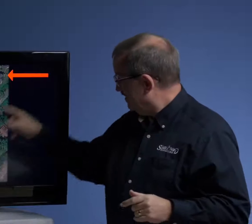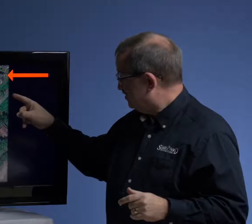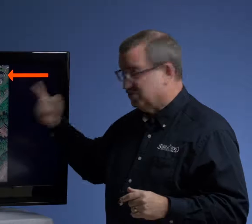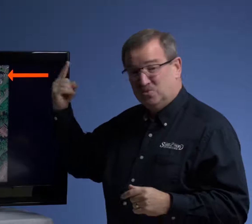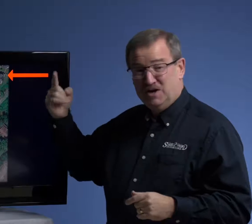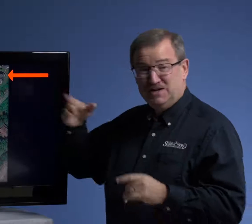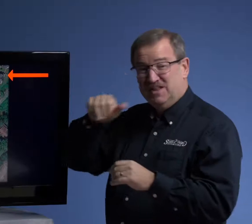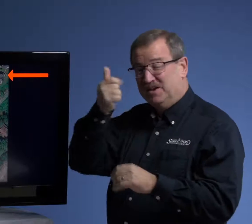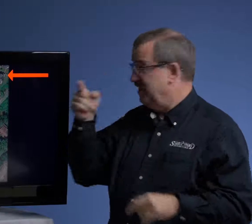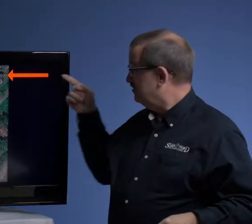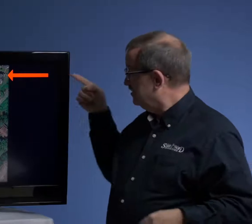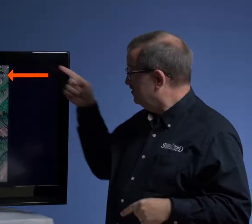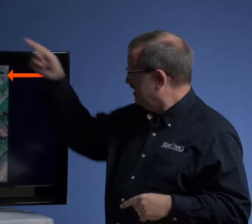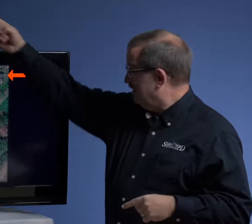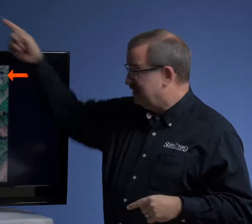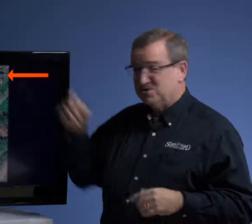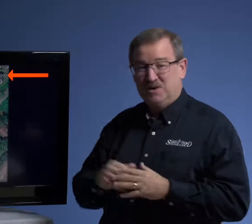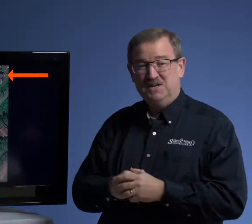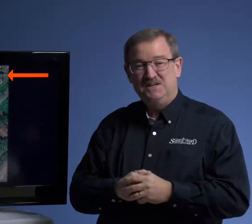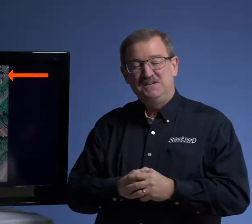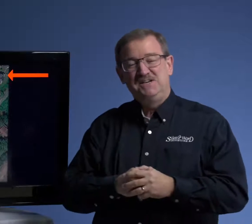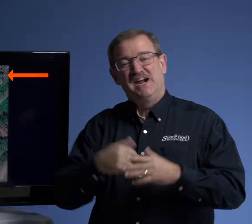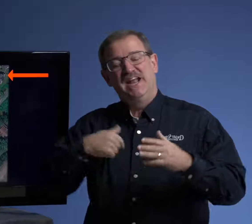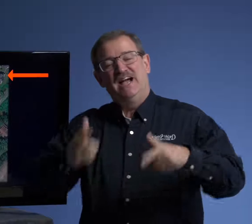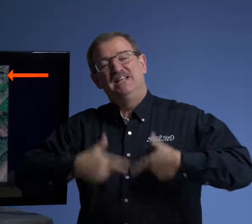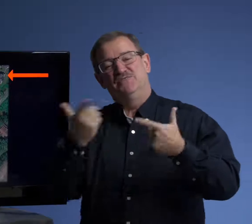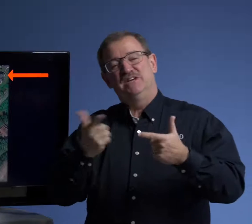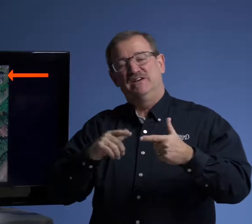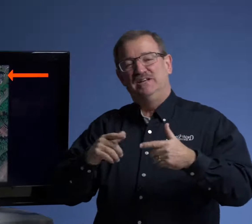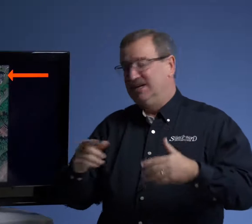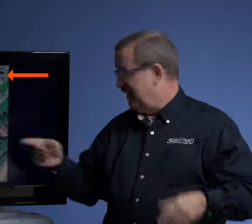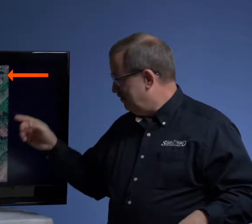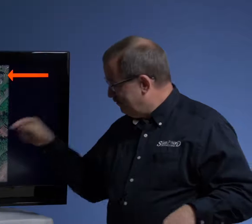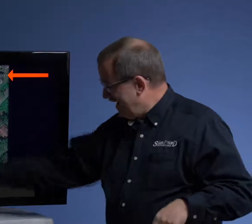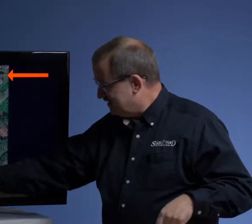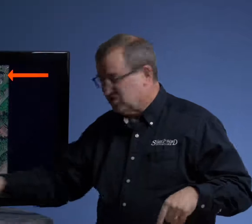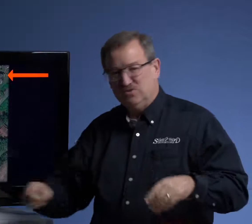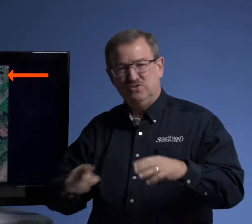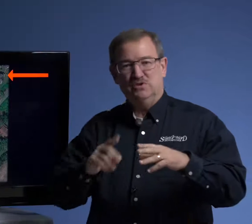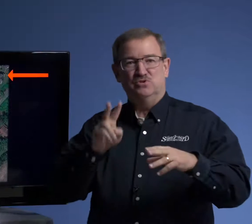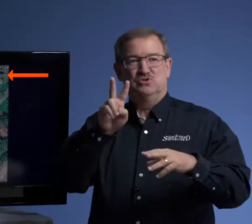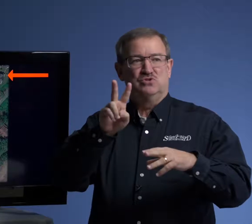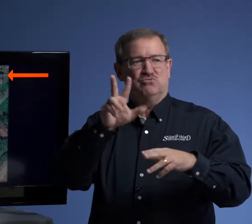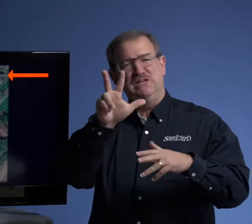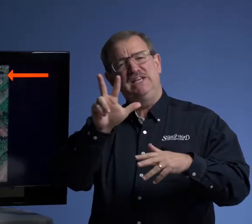This was one and the other one went up this way. And I lived there. And back this road, there were three